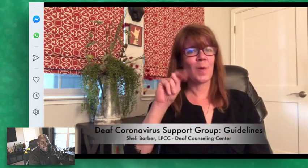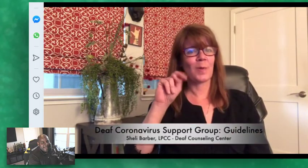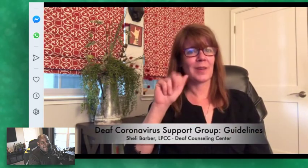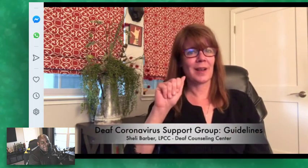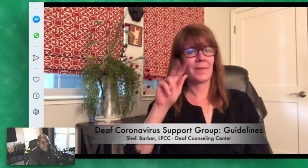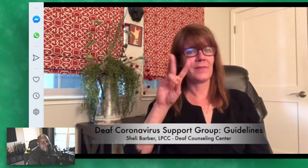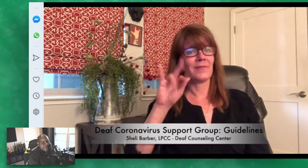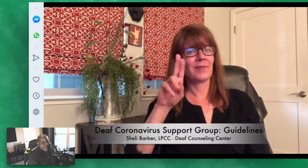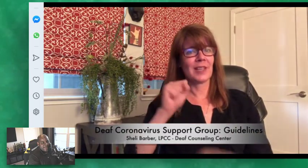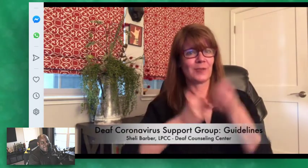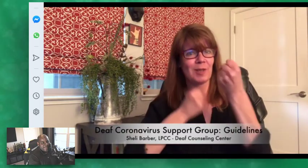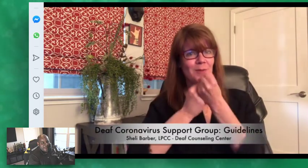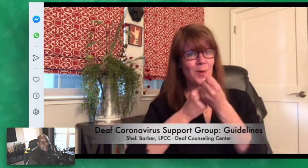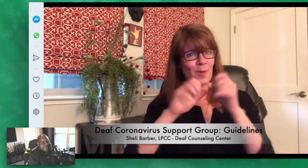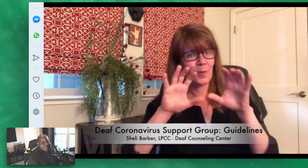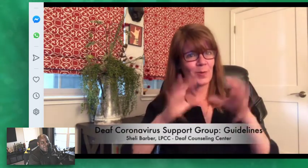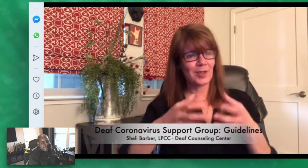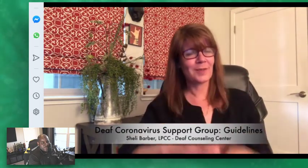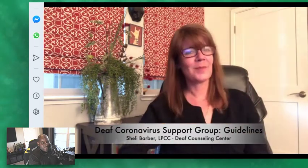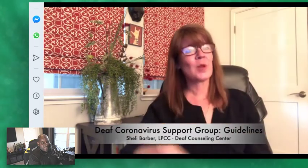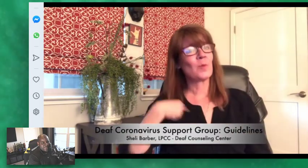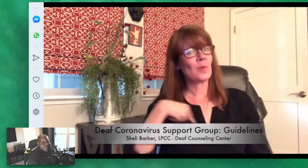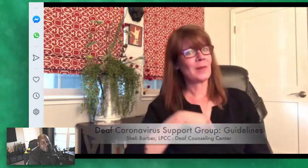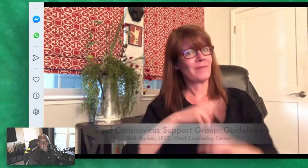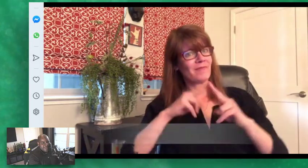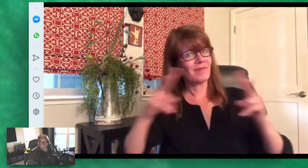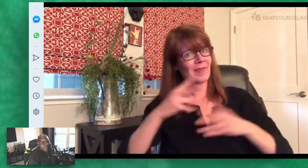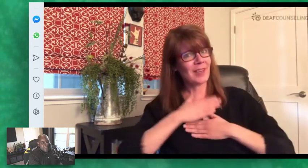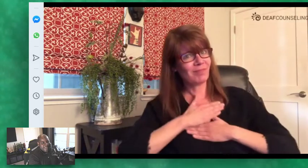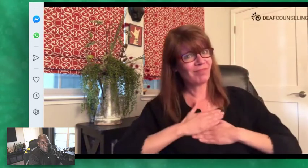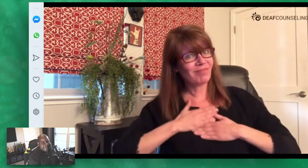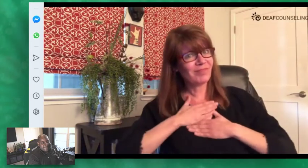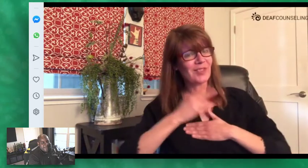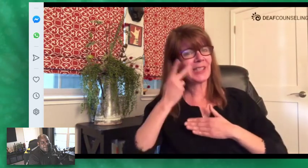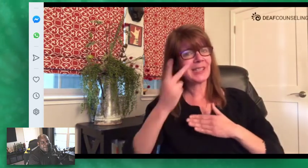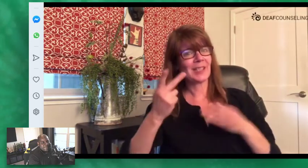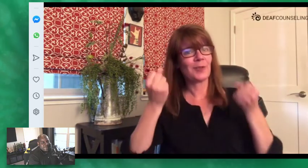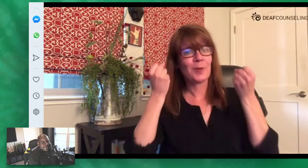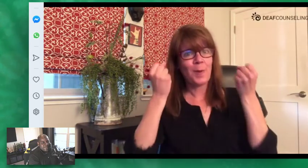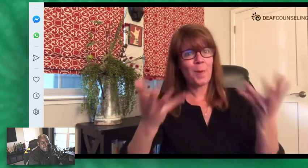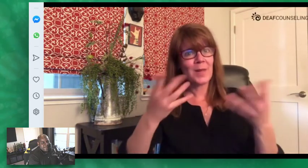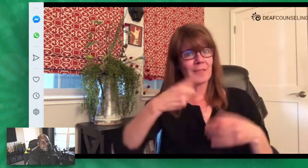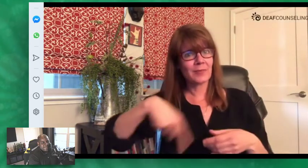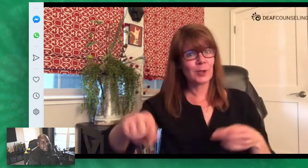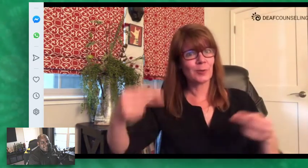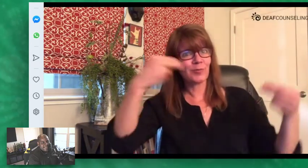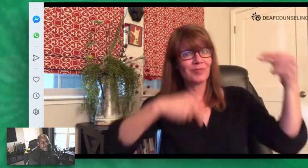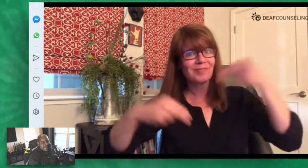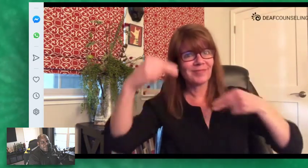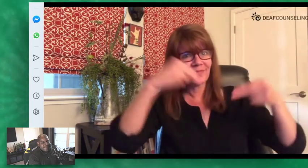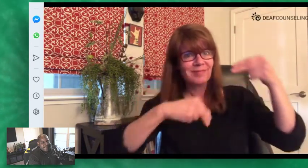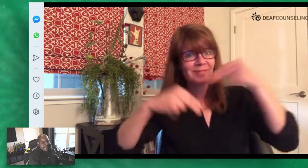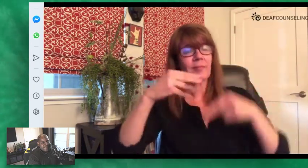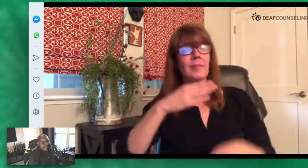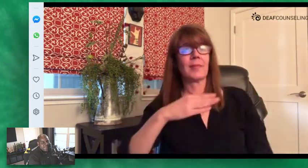deaf corona virus support group we very appreciative to see so many people